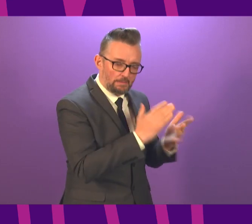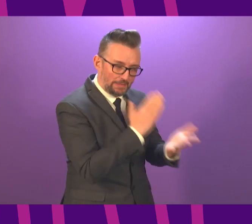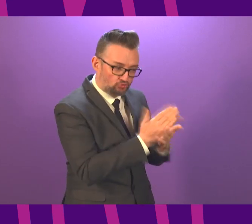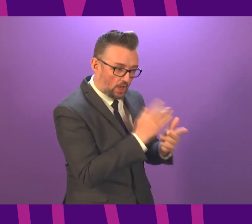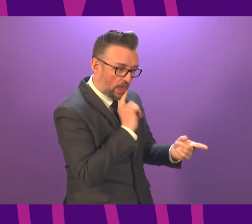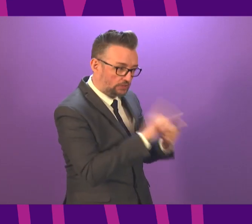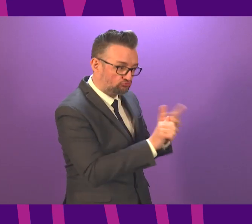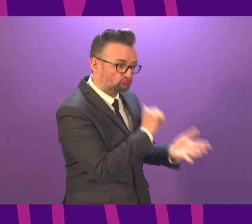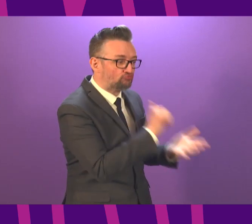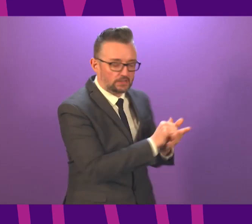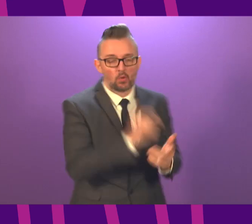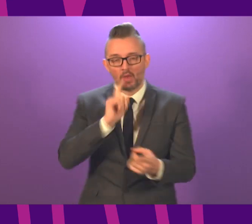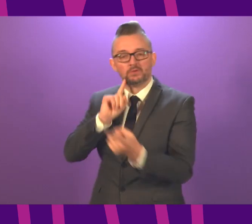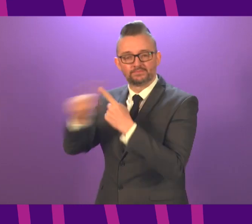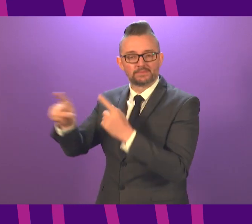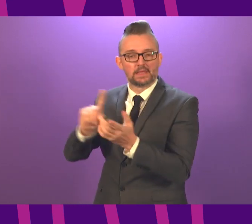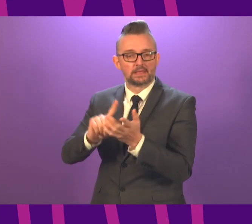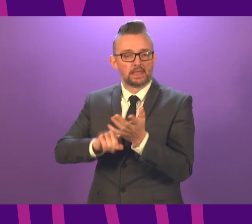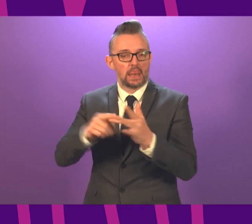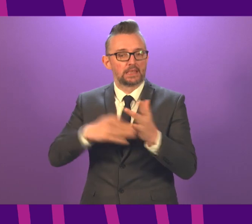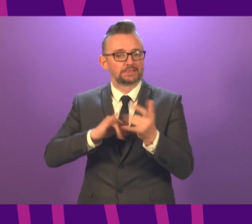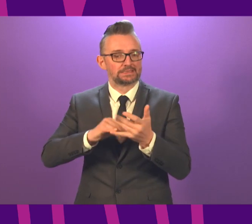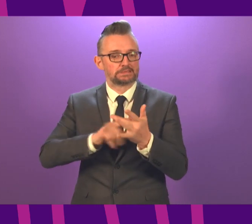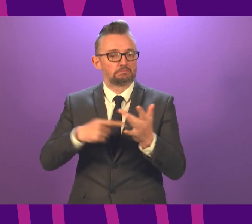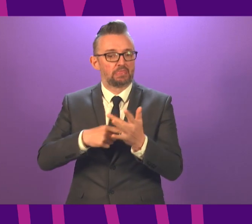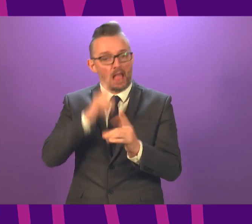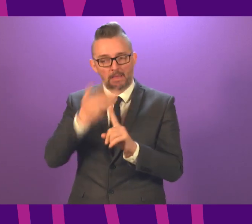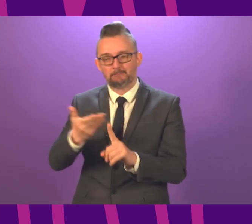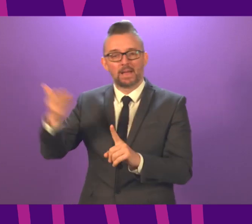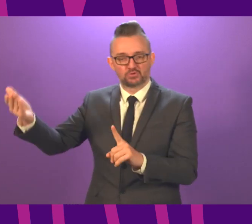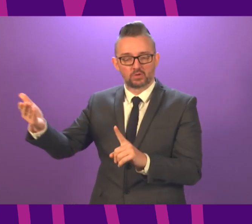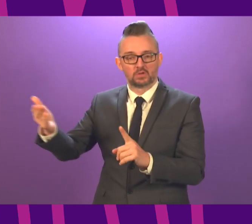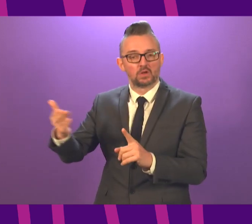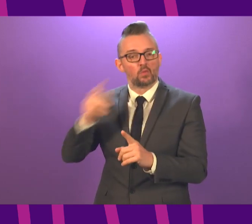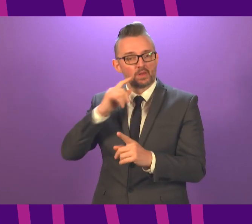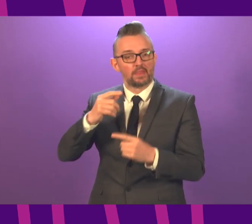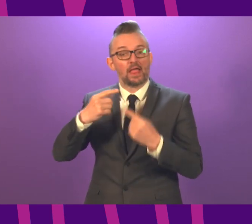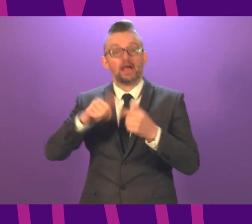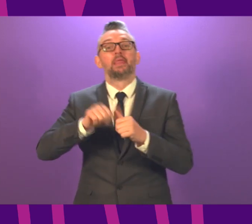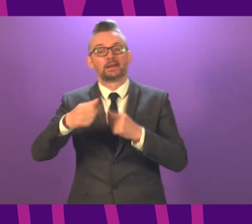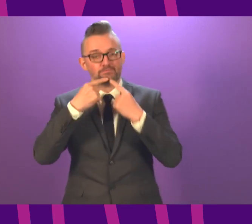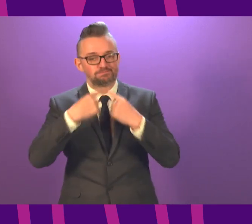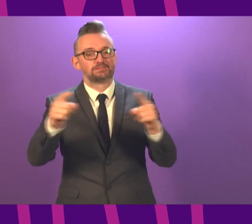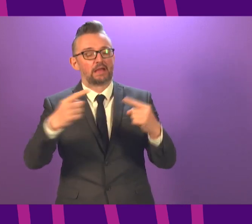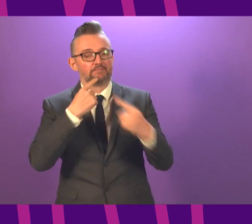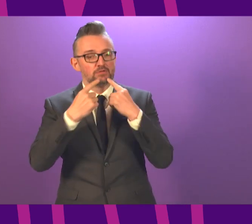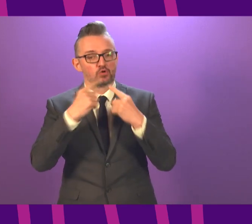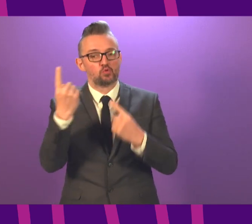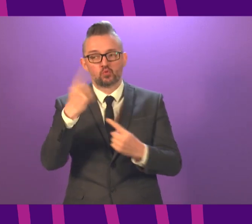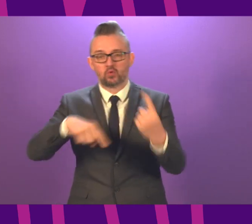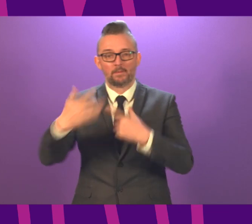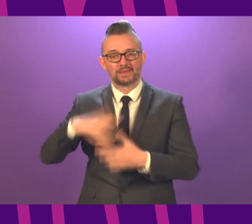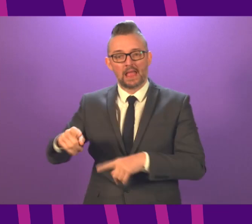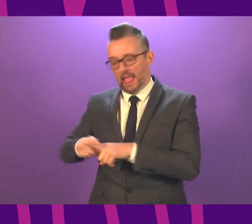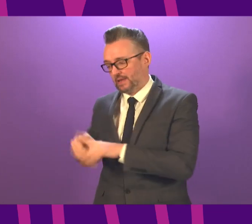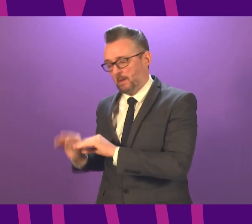right and I'll get the answer to Liz Smith for forward communication to our constituent as soon as possible and then we'll make that information available for the purposes of anybody else who might